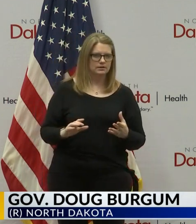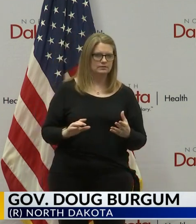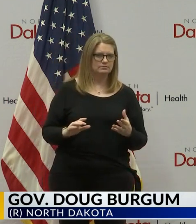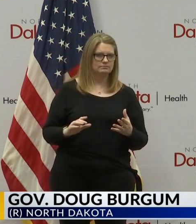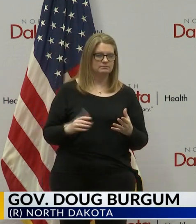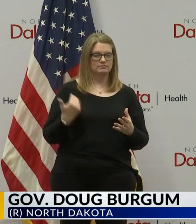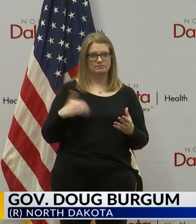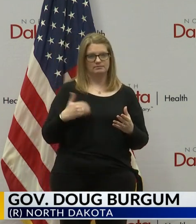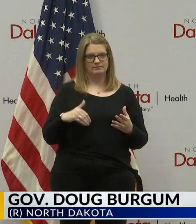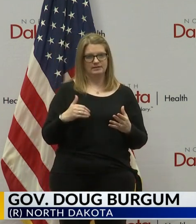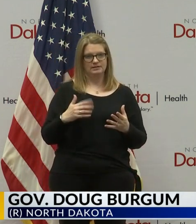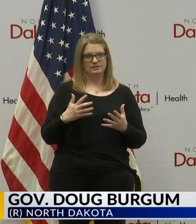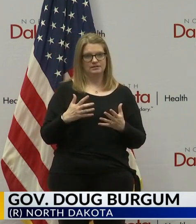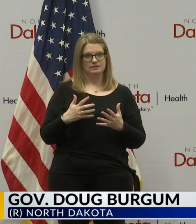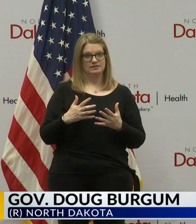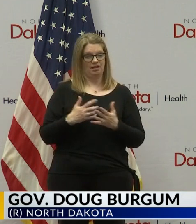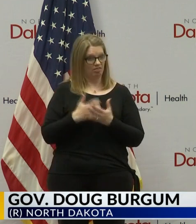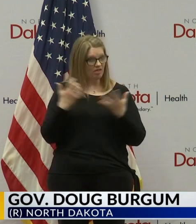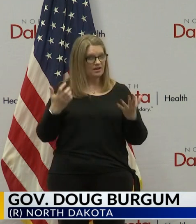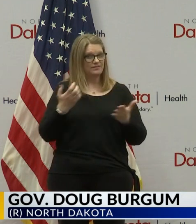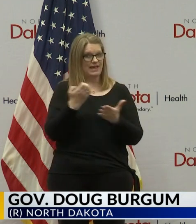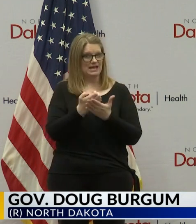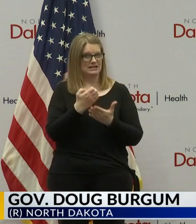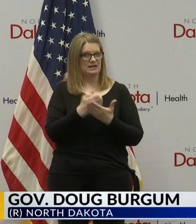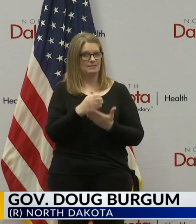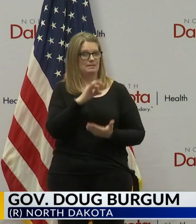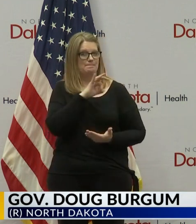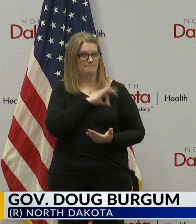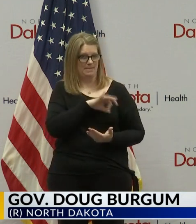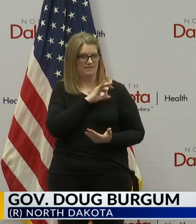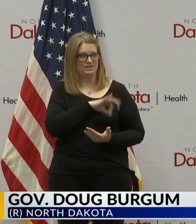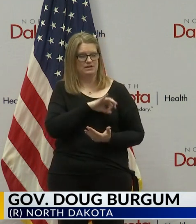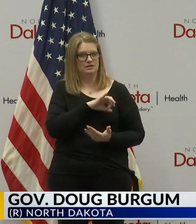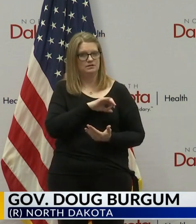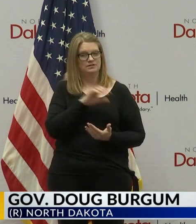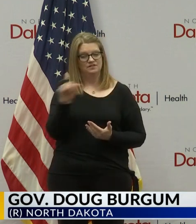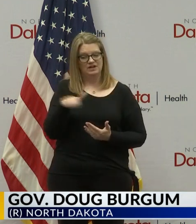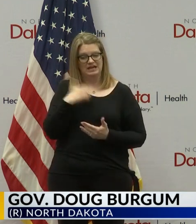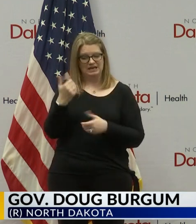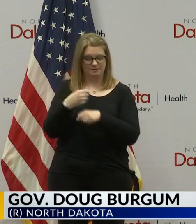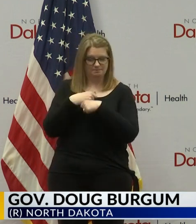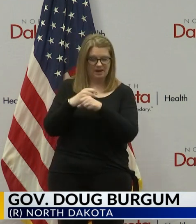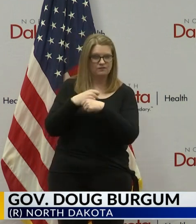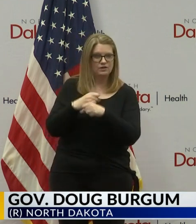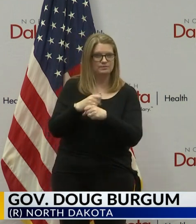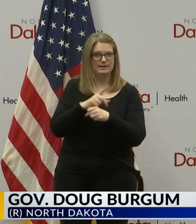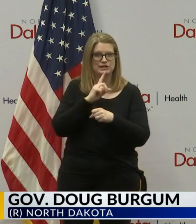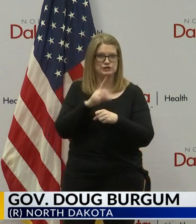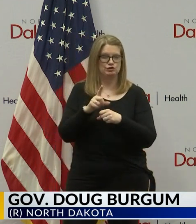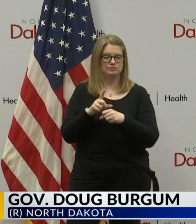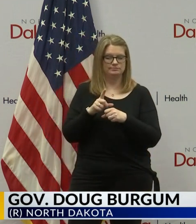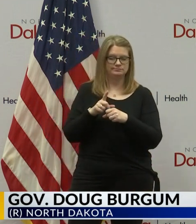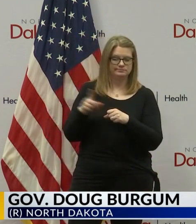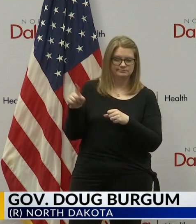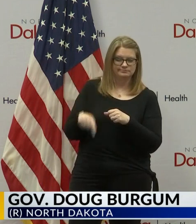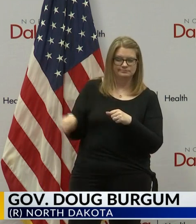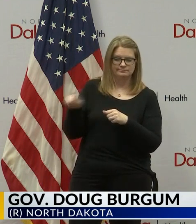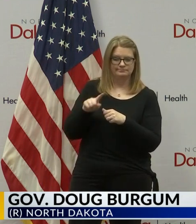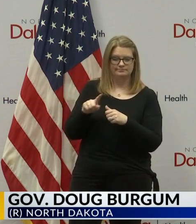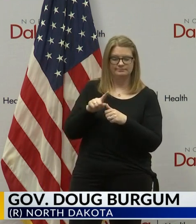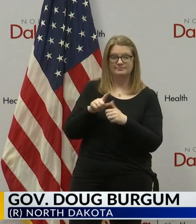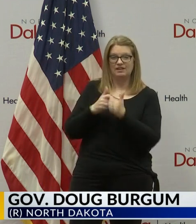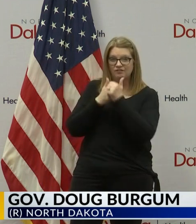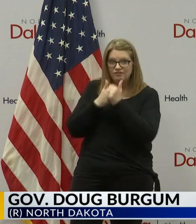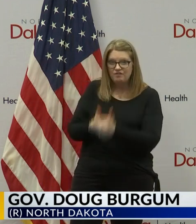lot of economic incentive for any manufacturer to make sure that they're doing all the very